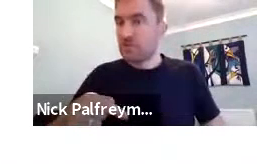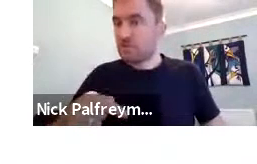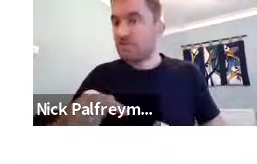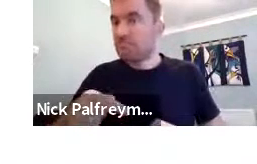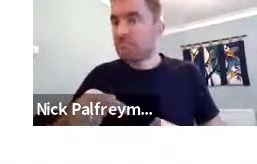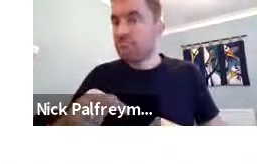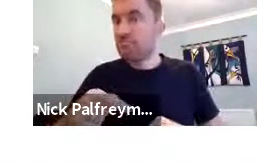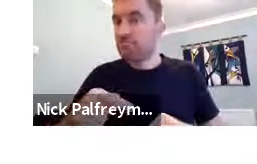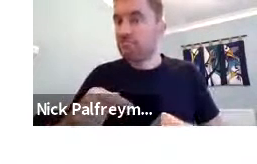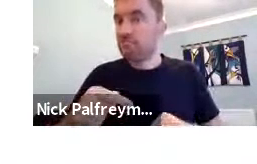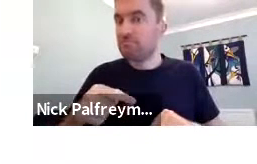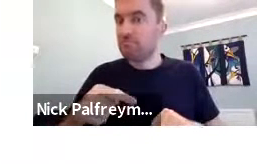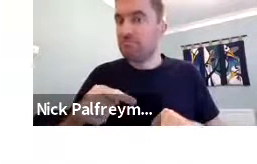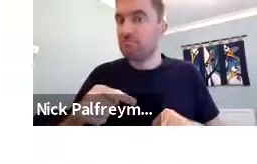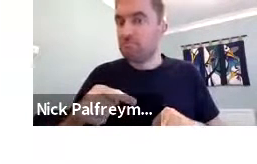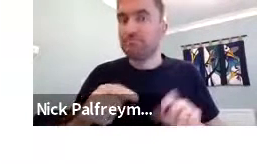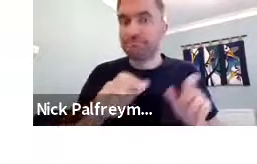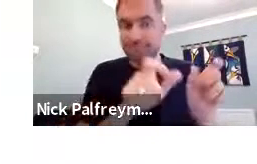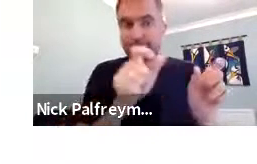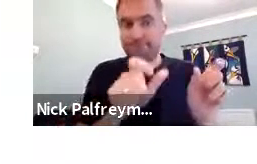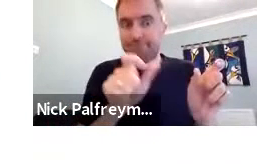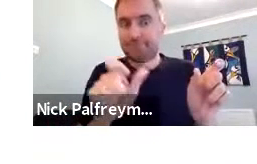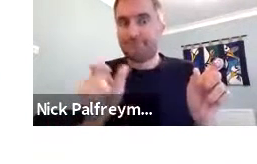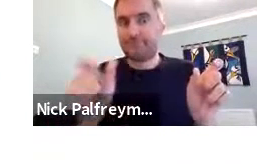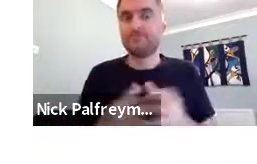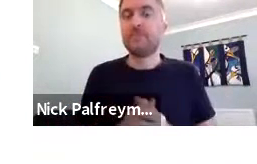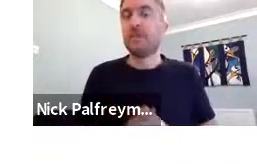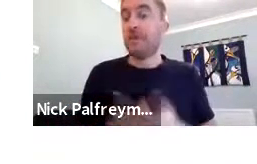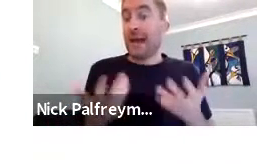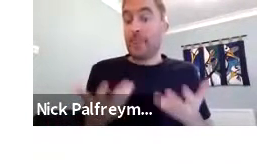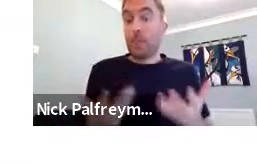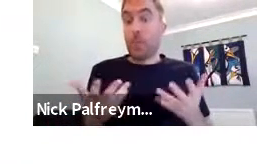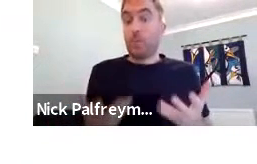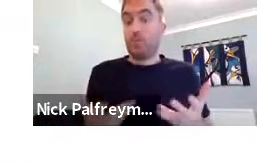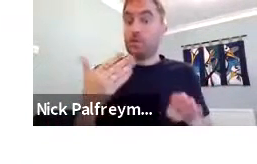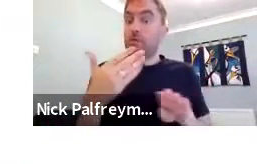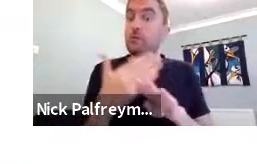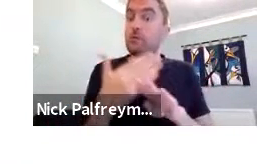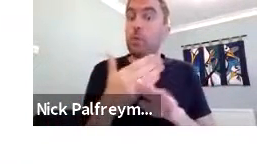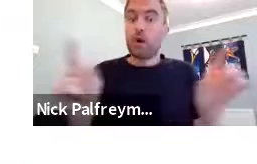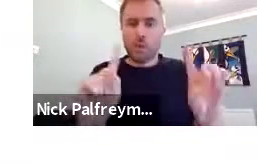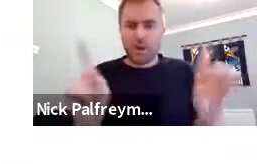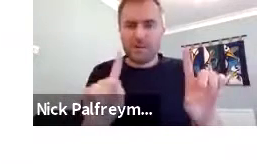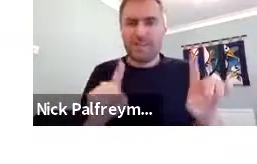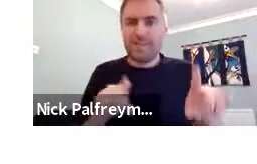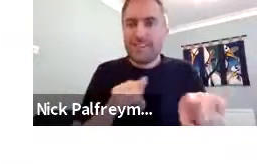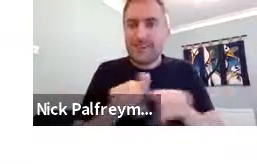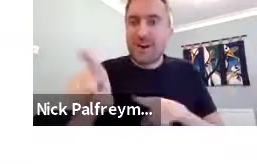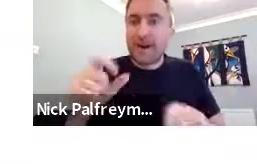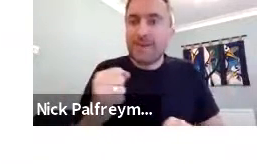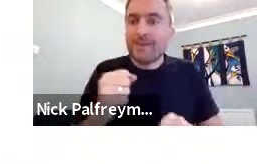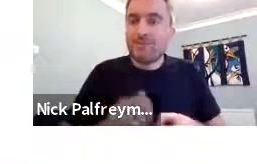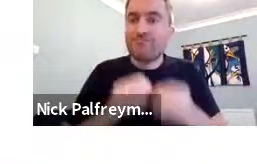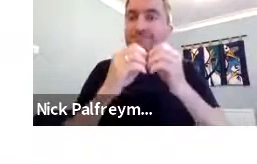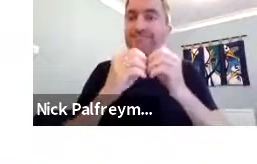there are 46,091 signs that you can see within that corpus.